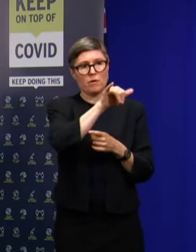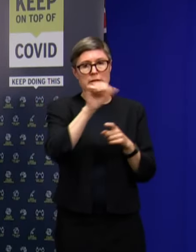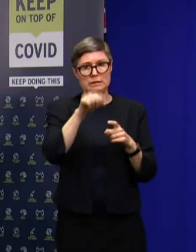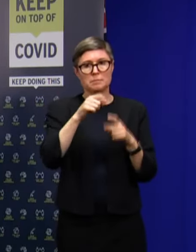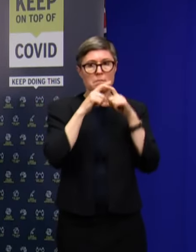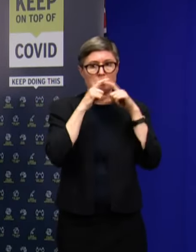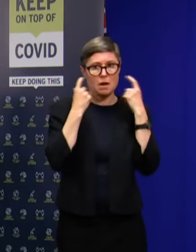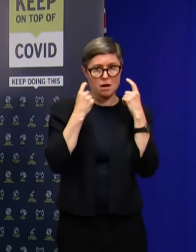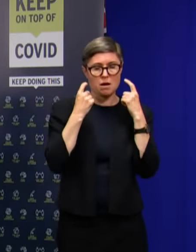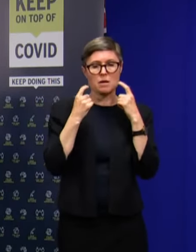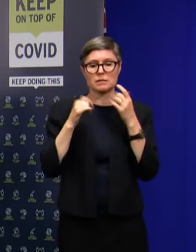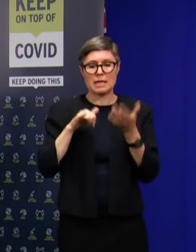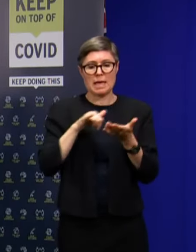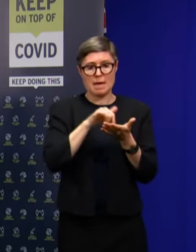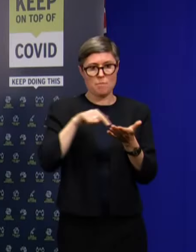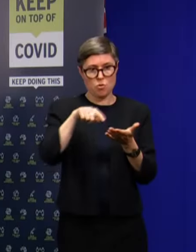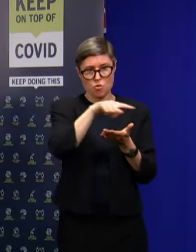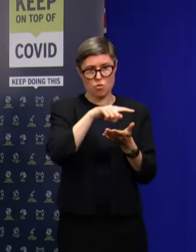and the airport.